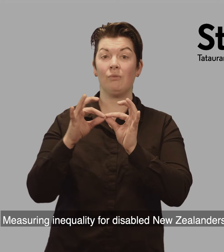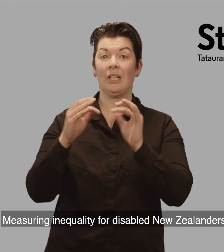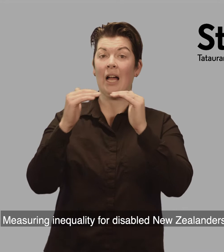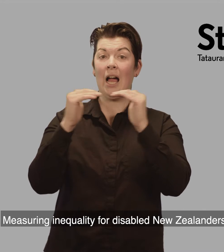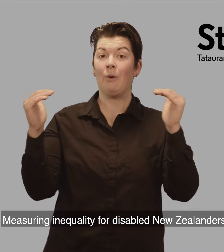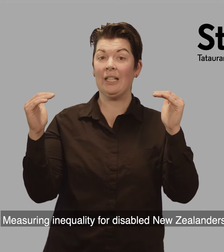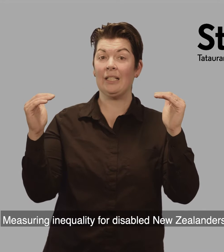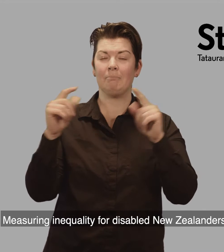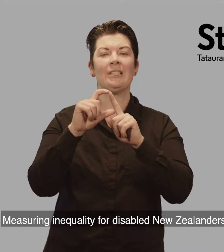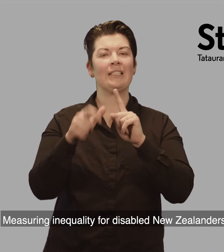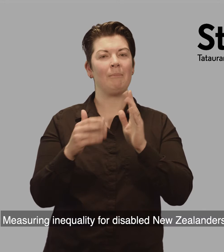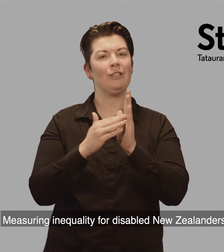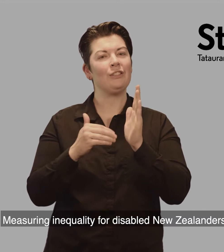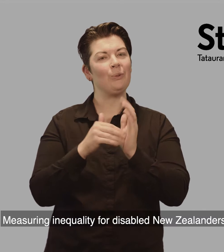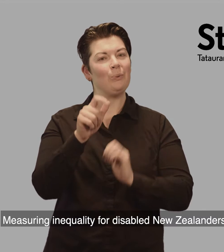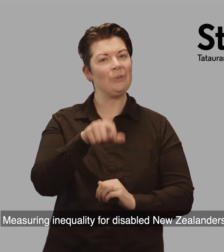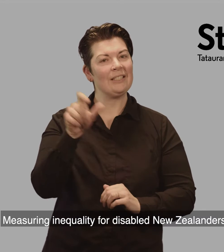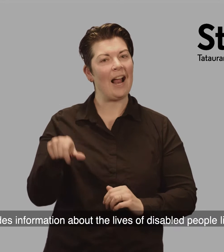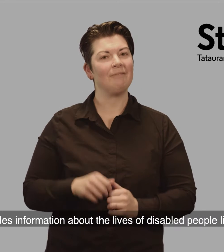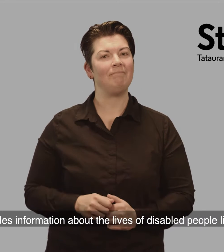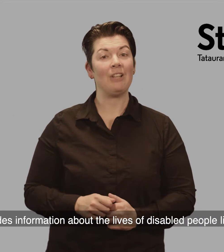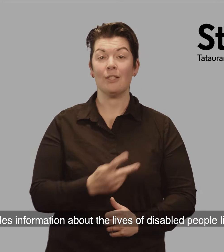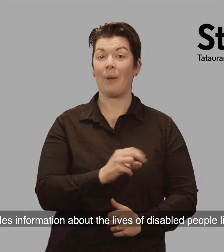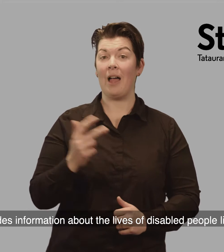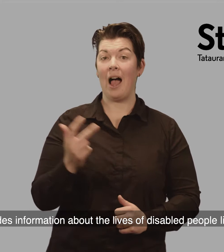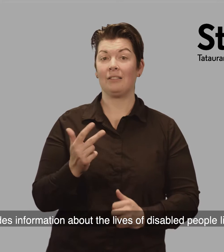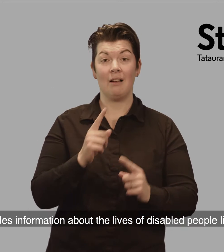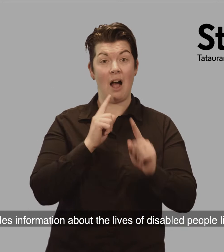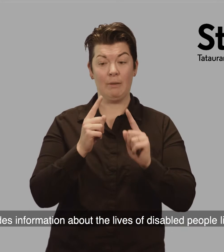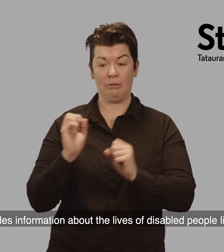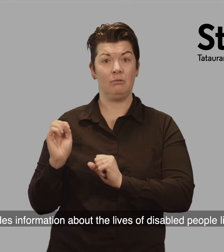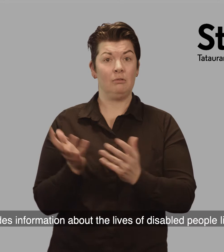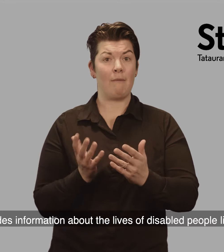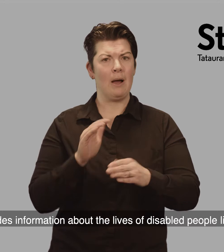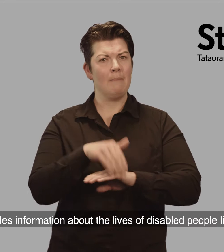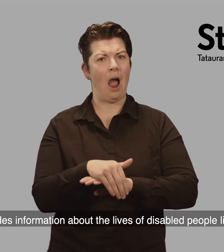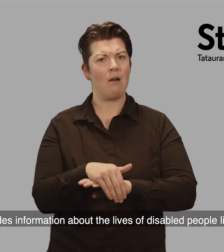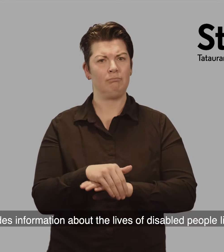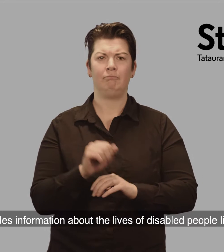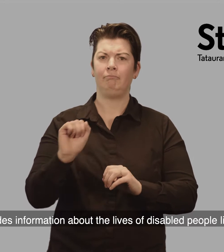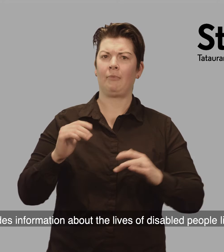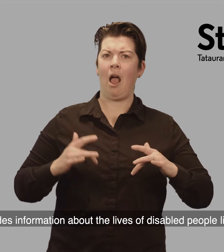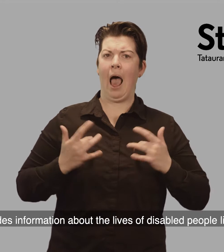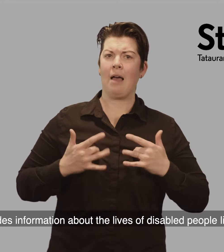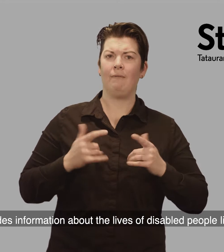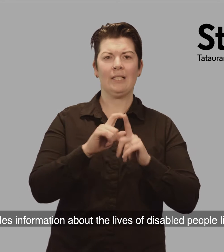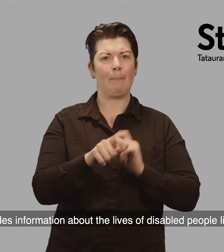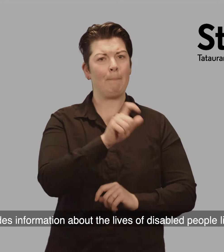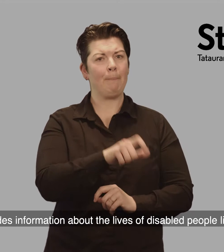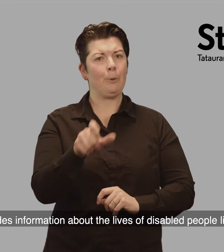Measuring Inequality for Disabled New Zealanders 2018 provides information about the lives of disabled people living in Aotearoa.